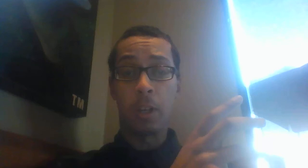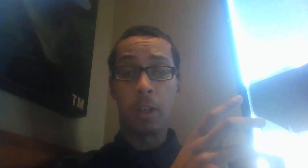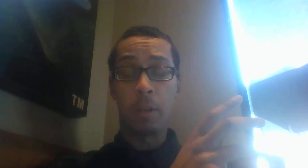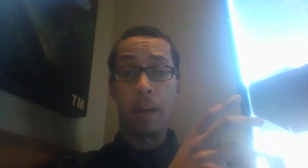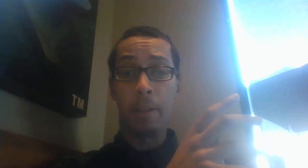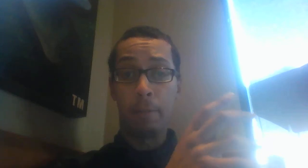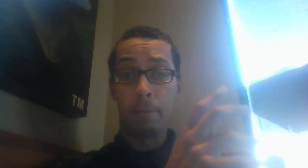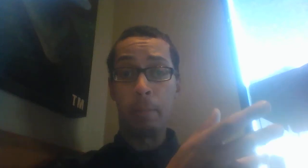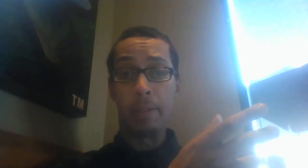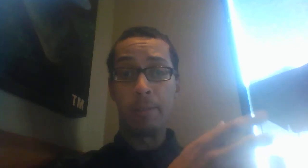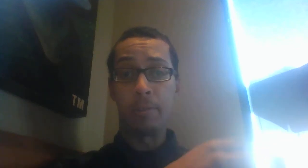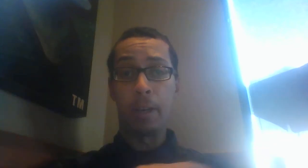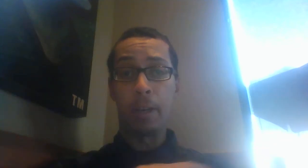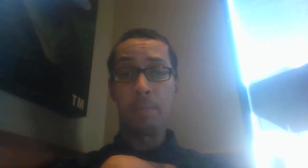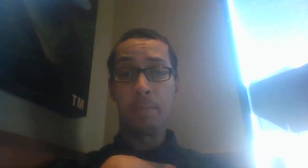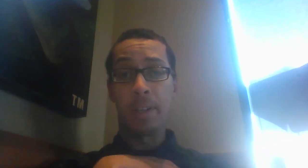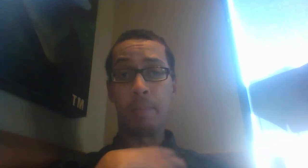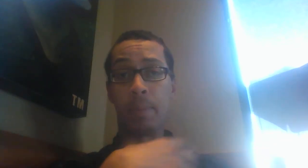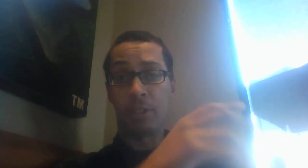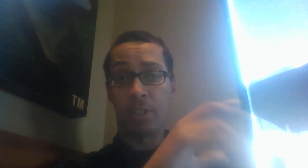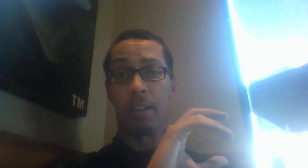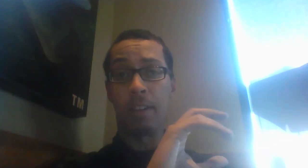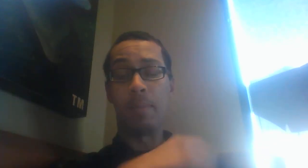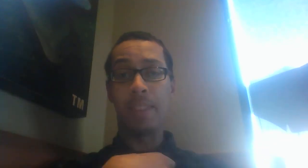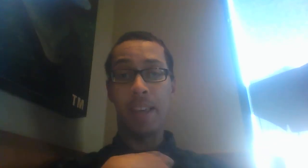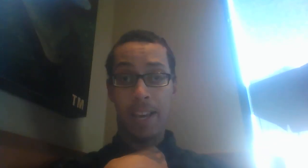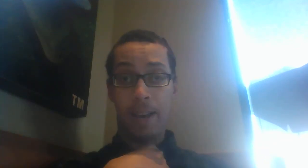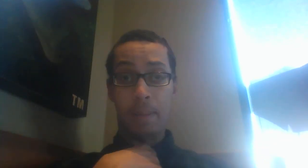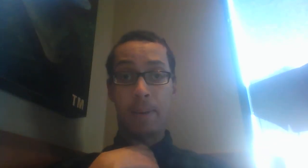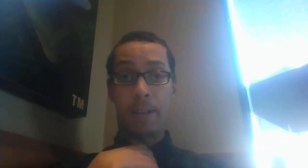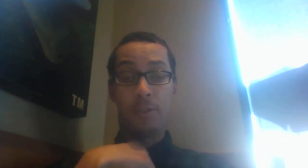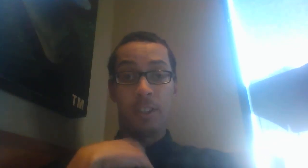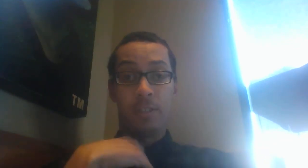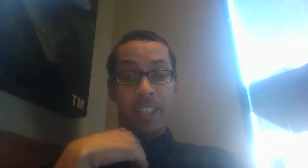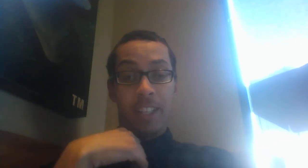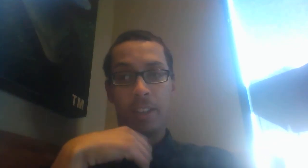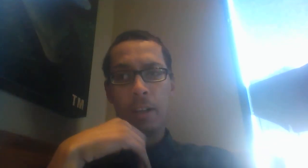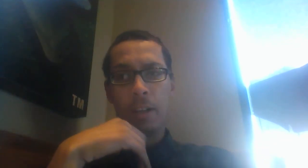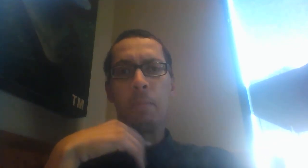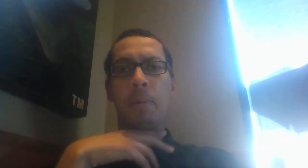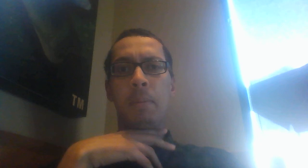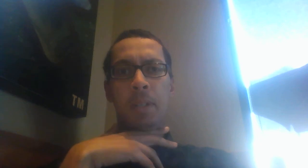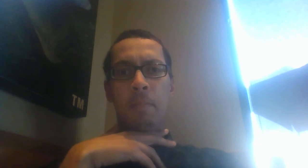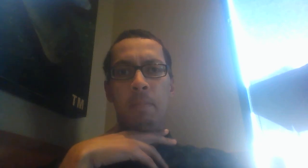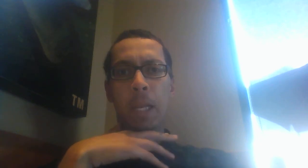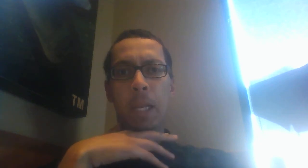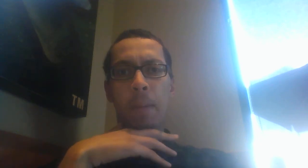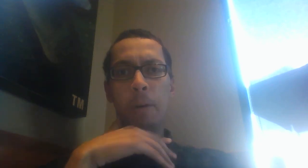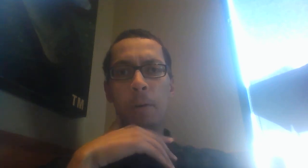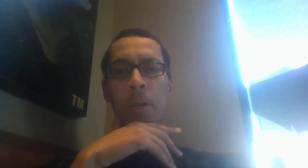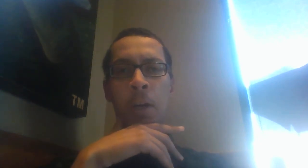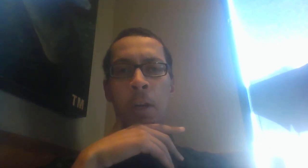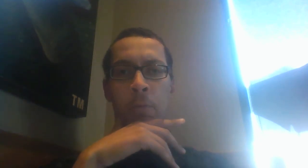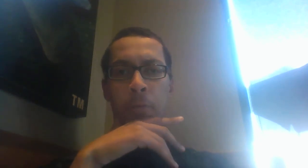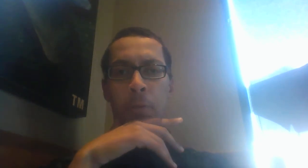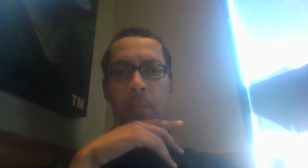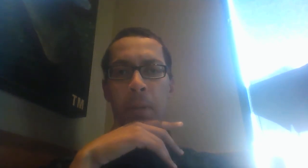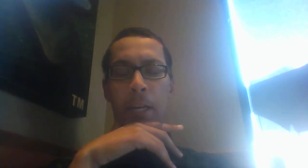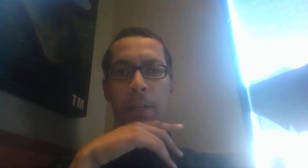Let's talk about the film itself, I'm going to mention a little bit about that EpiPen joke that a lot of people have been complaining about through the media,